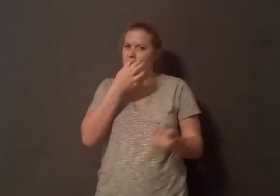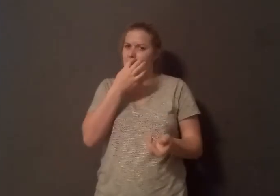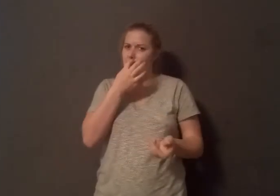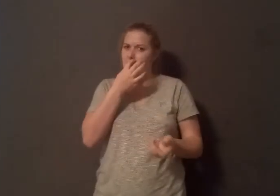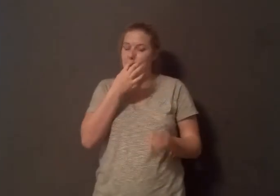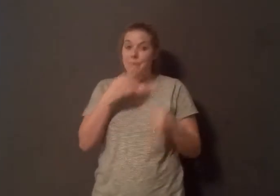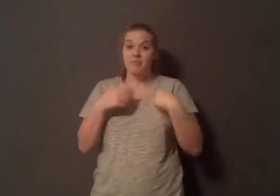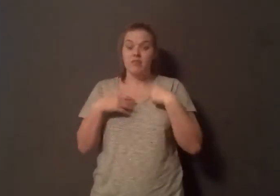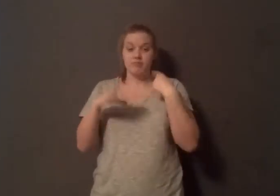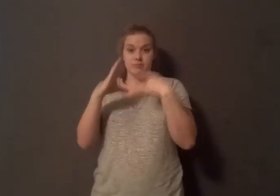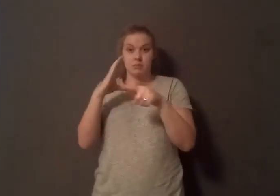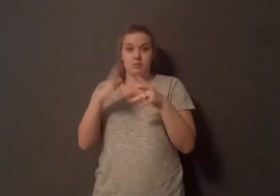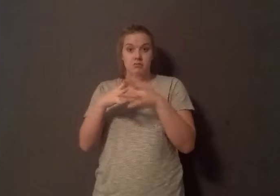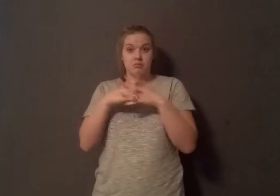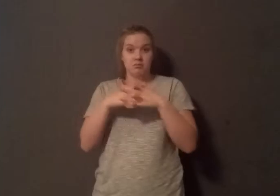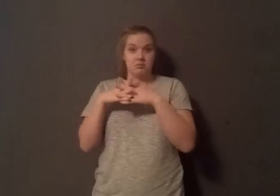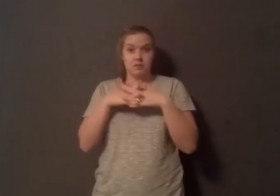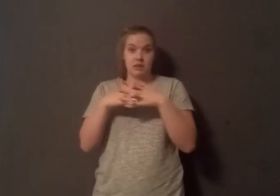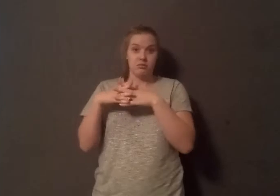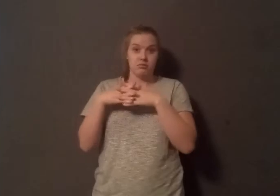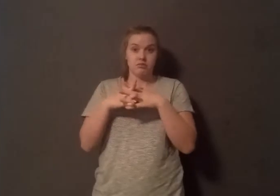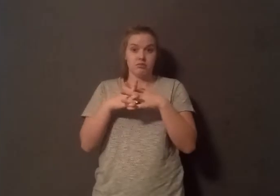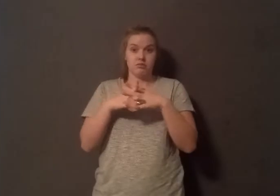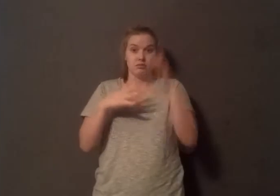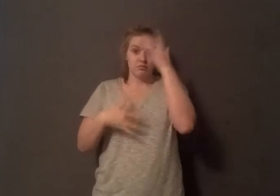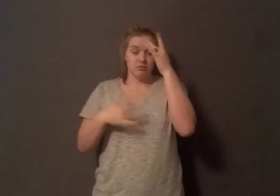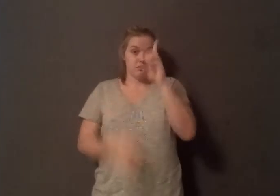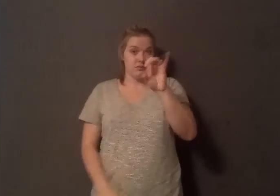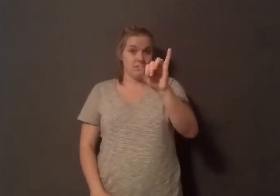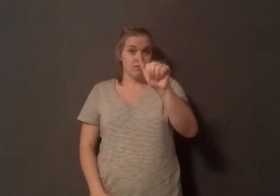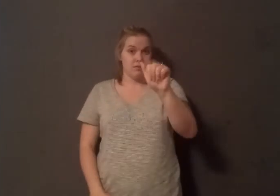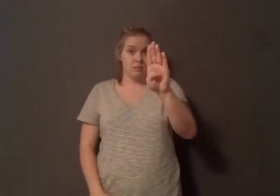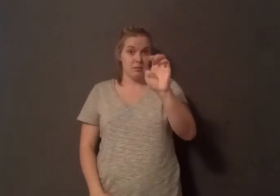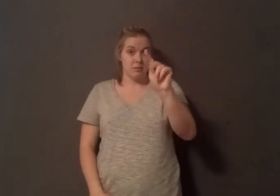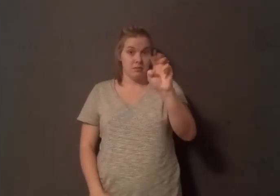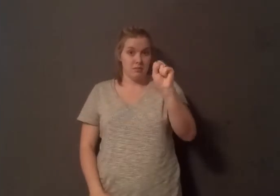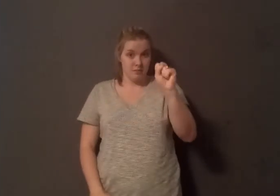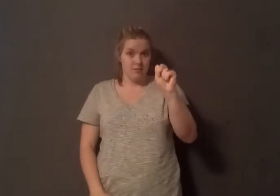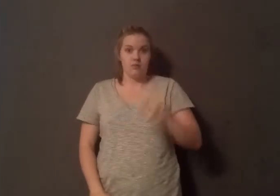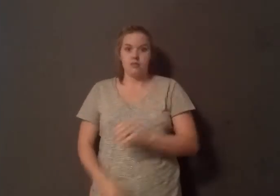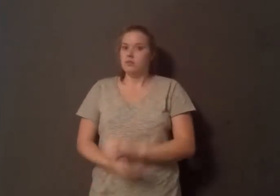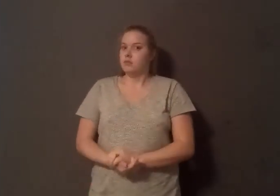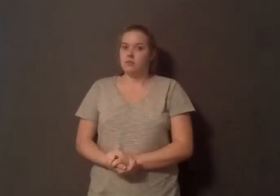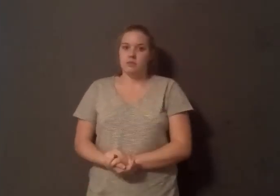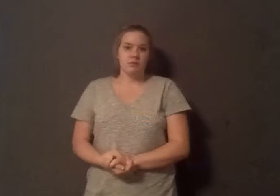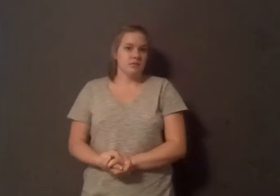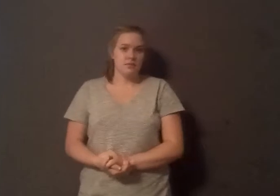Diabetes Association. See if they'll go back to us. As destructive as diabetes is, it pales in comparison to heart disease. Over 17